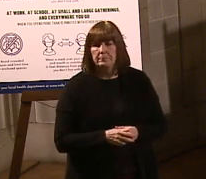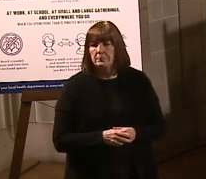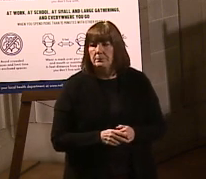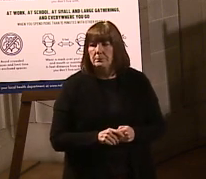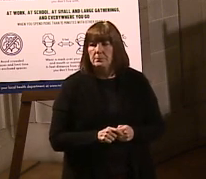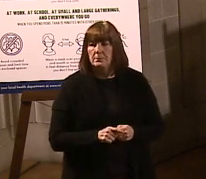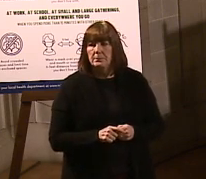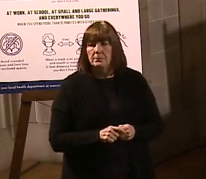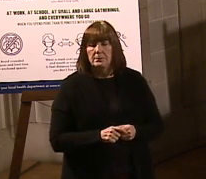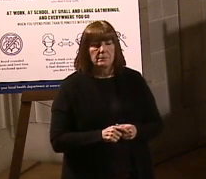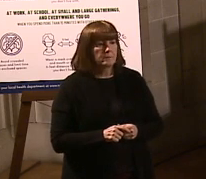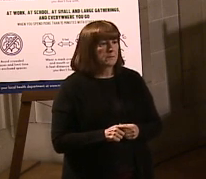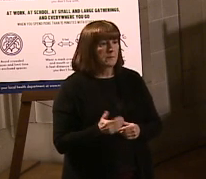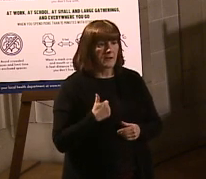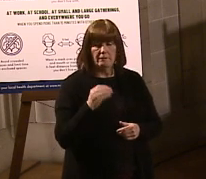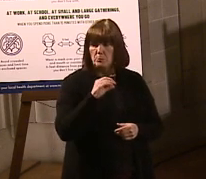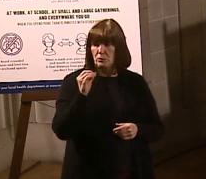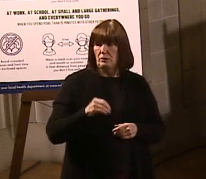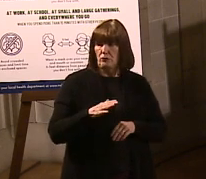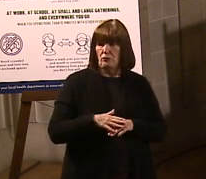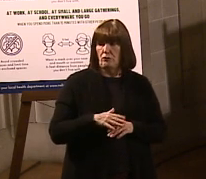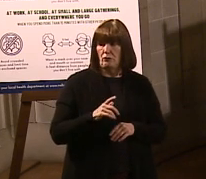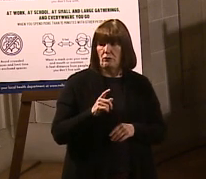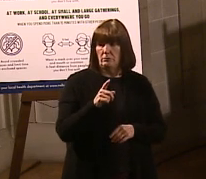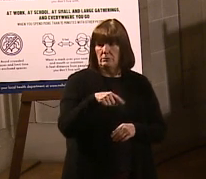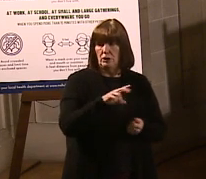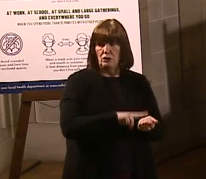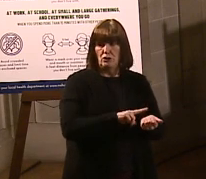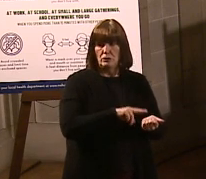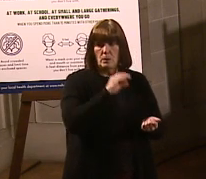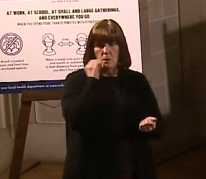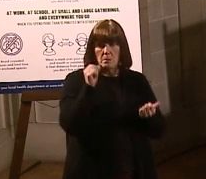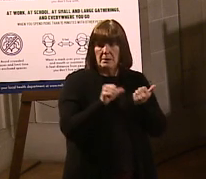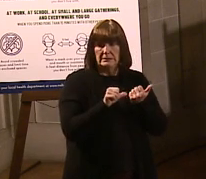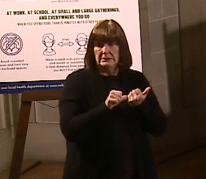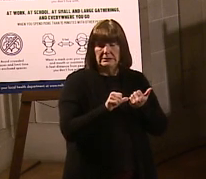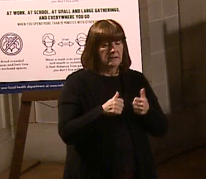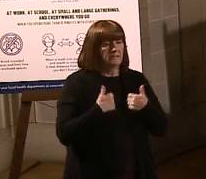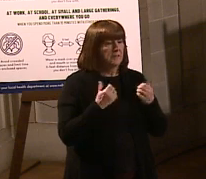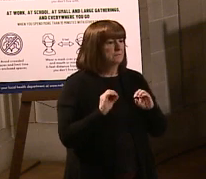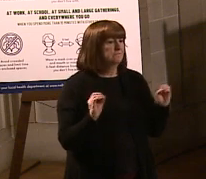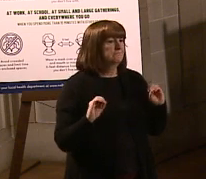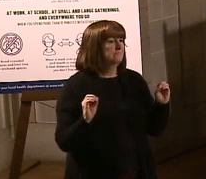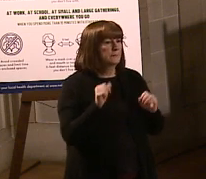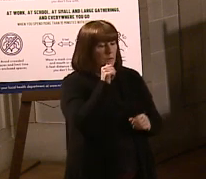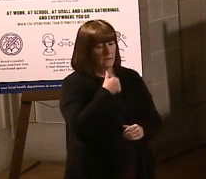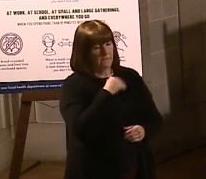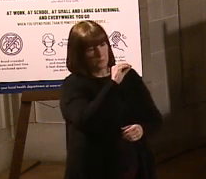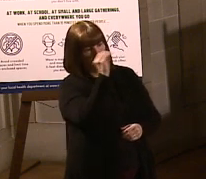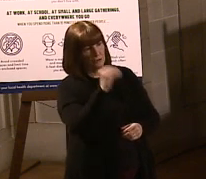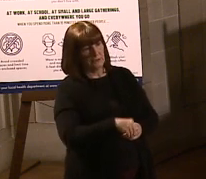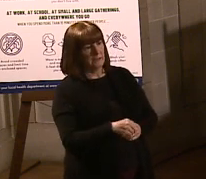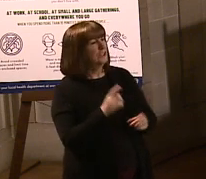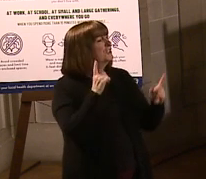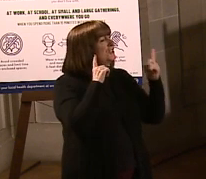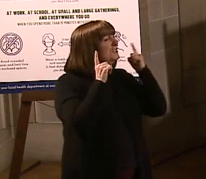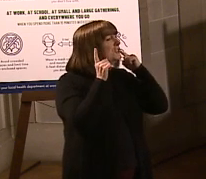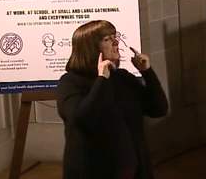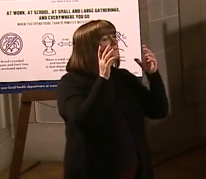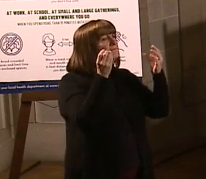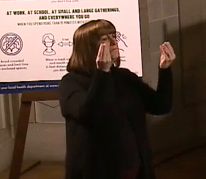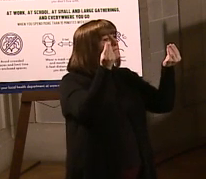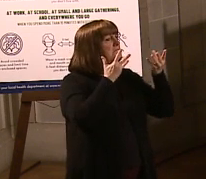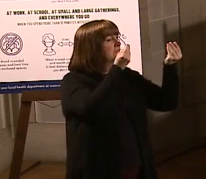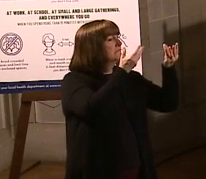though? Do you have a percentage of the long-term care, folks? Not right offhand. just anecdotally again talking to some of the folks who are doing it. I think we're seeing pretty good